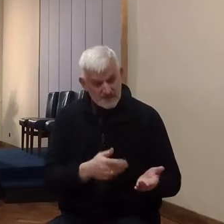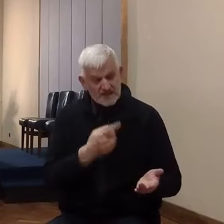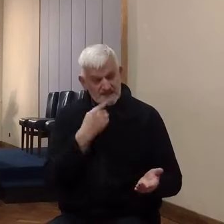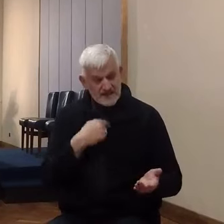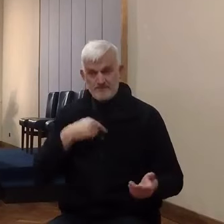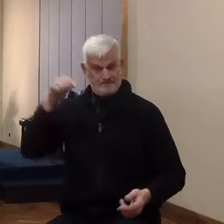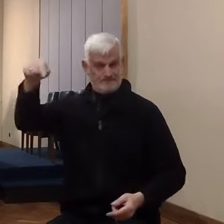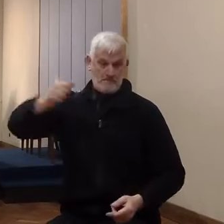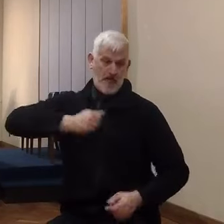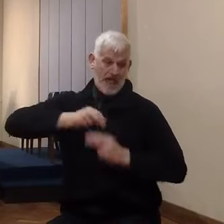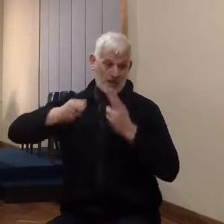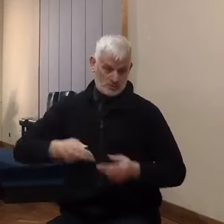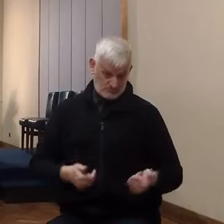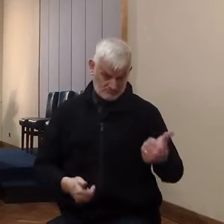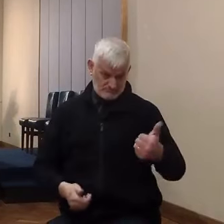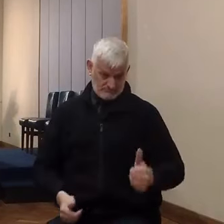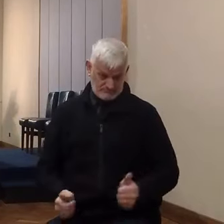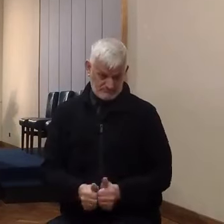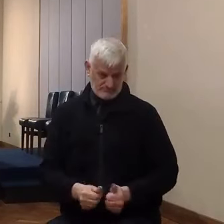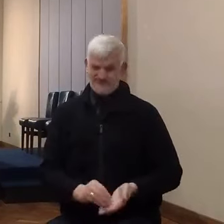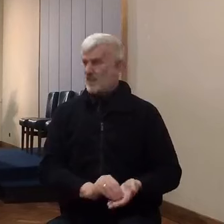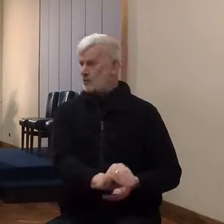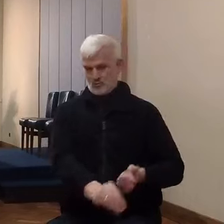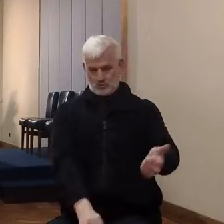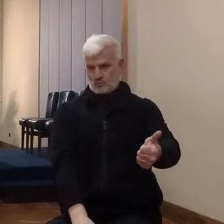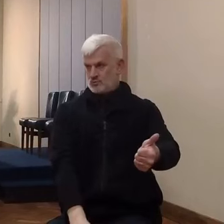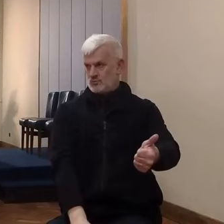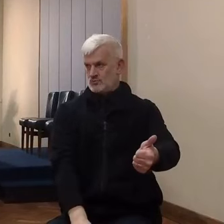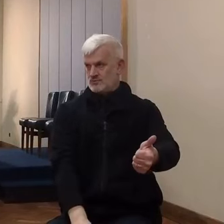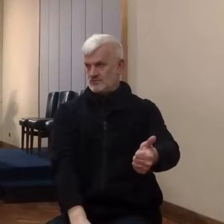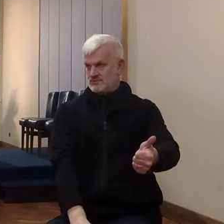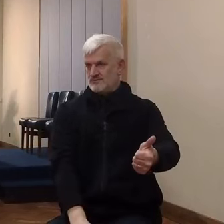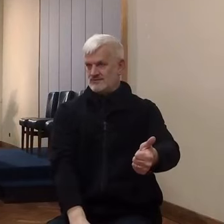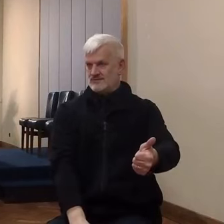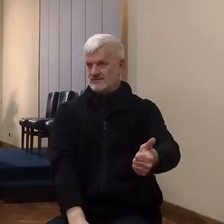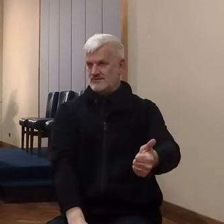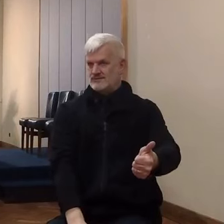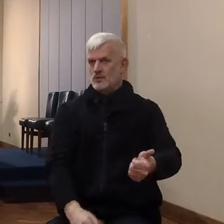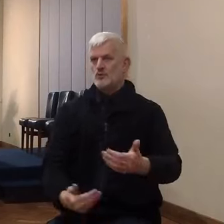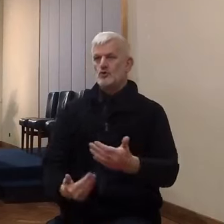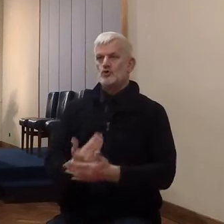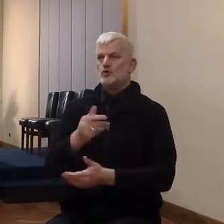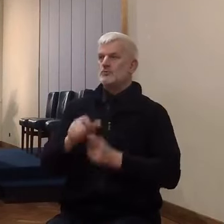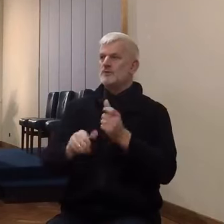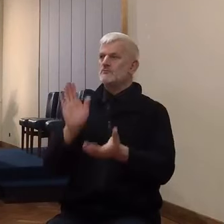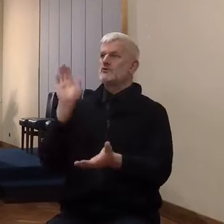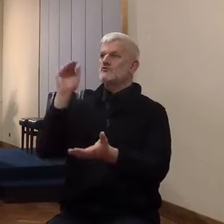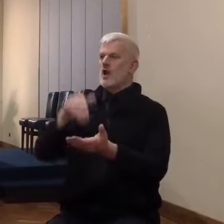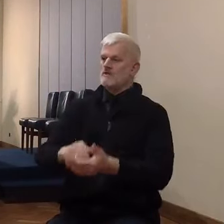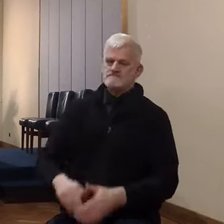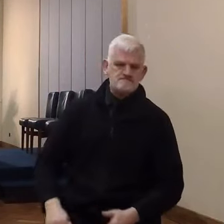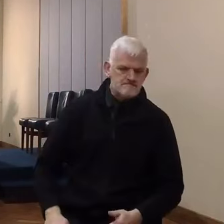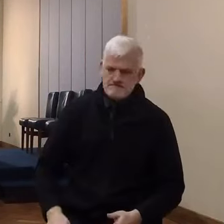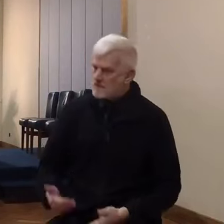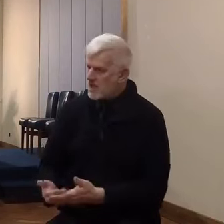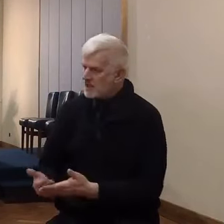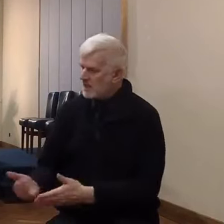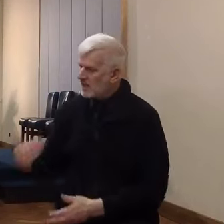if she secured work. But somehow they found their way to her hut. It was a complex